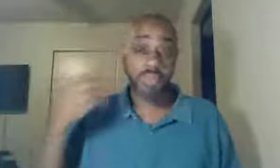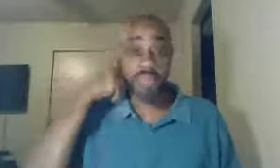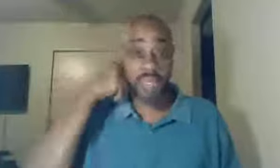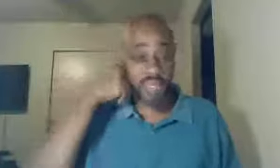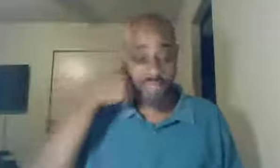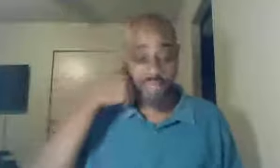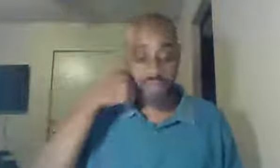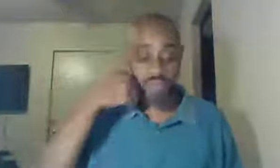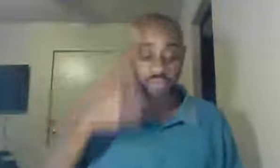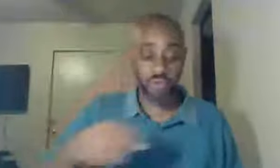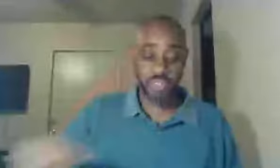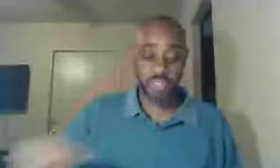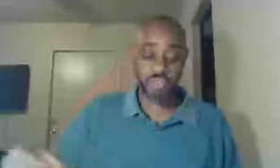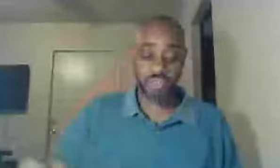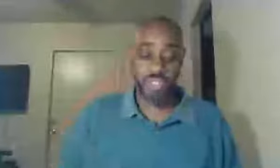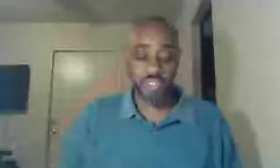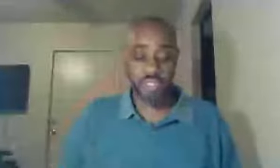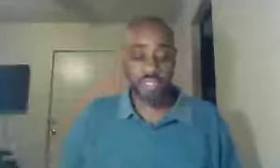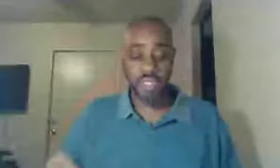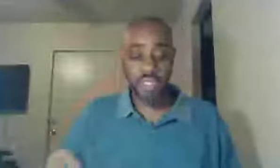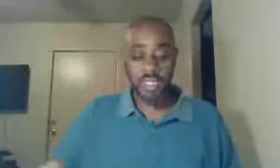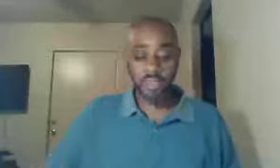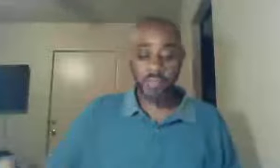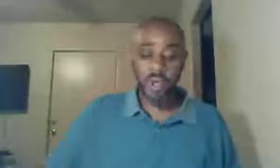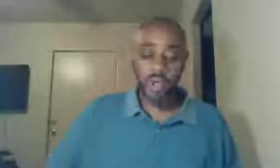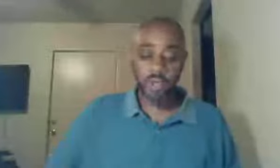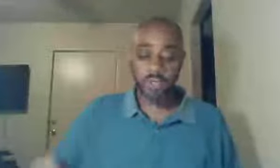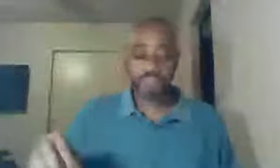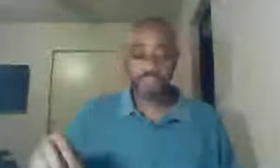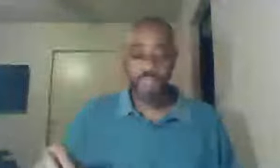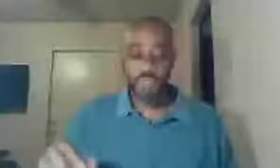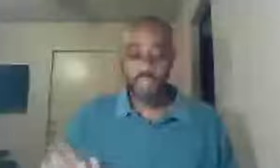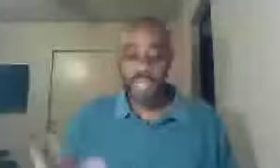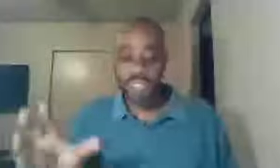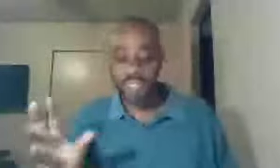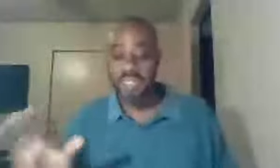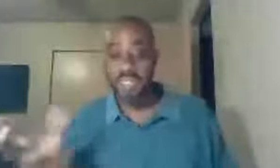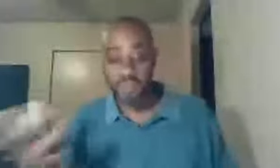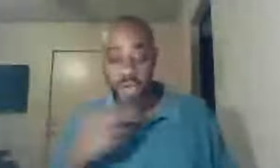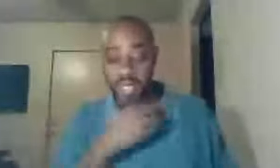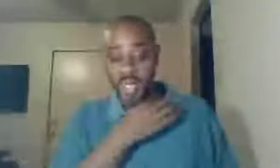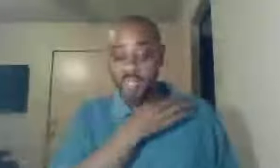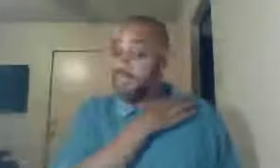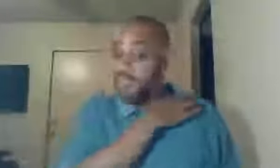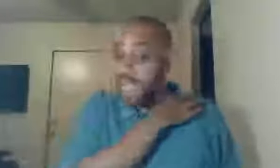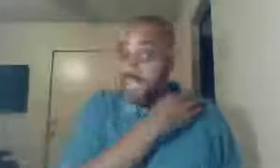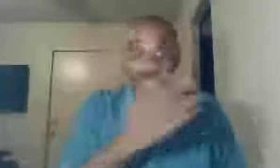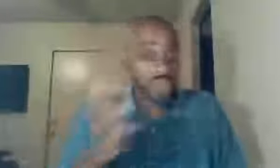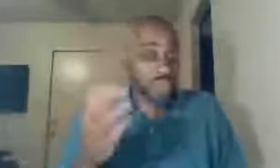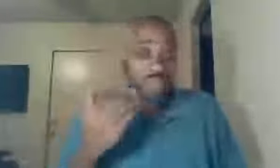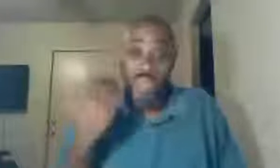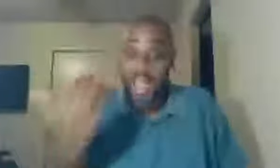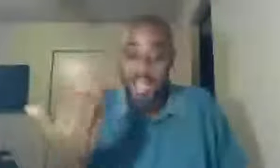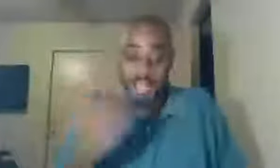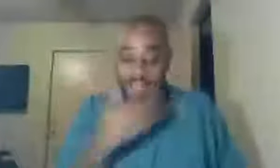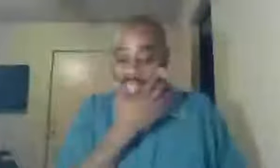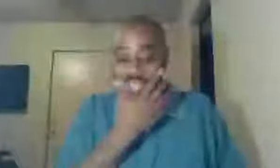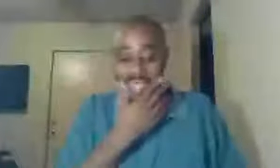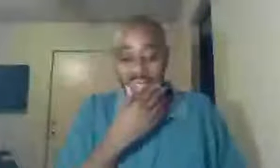pick back up in verses 14 through 16 is where Paul, with likely a touch of sarcasm, just the way I see it there,